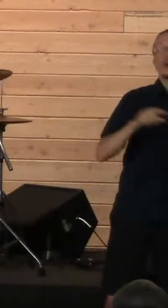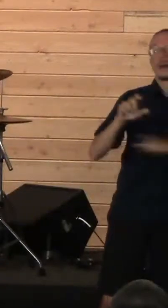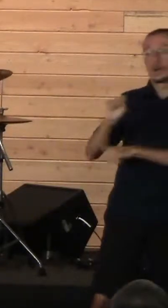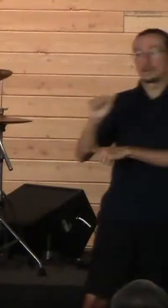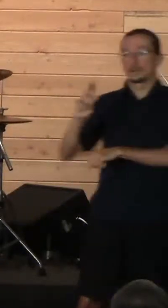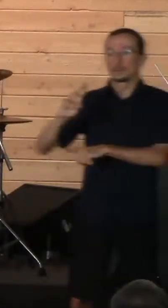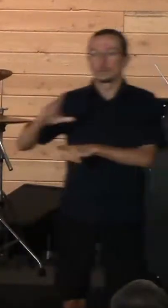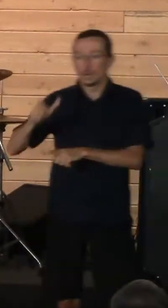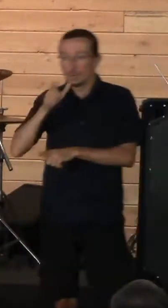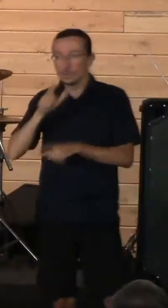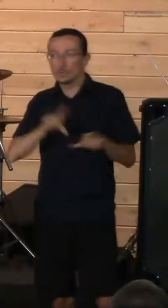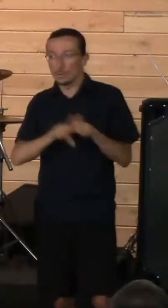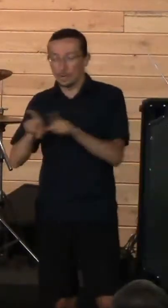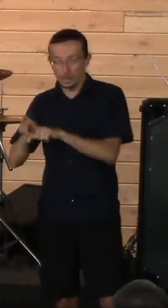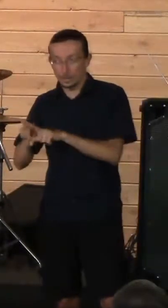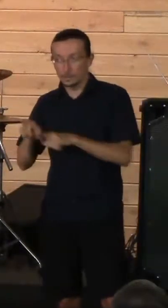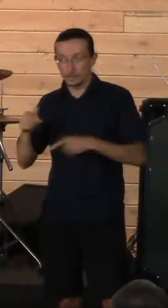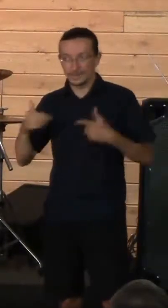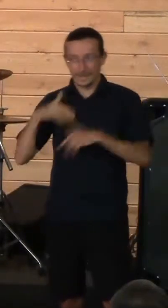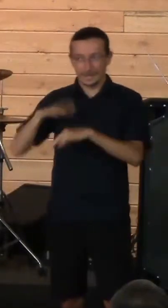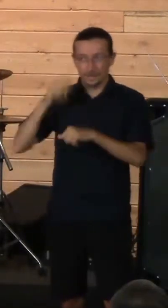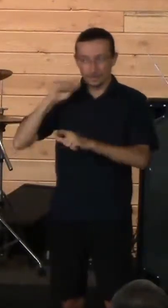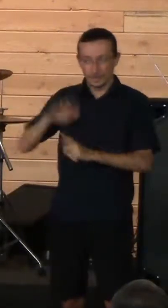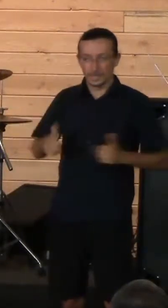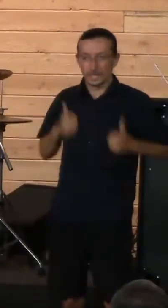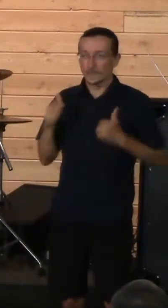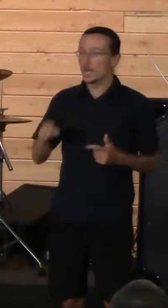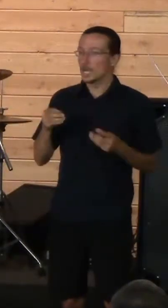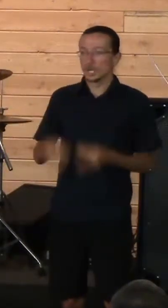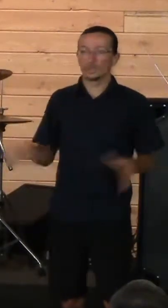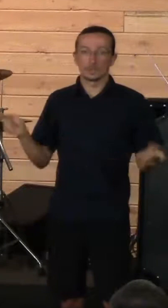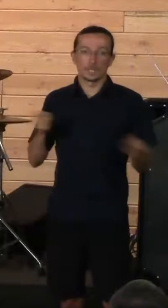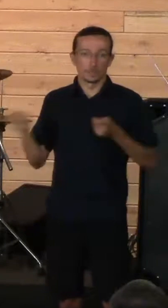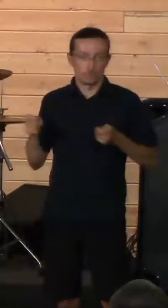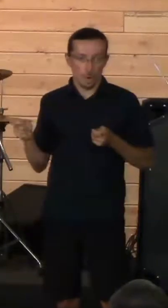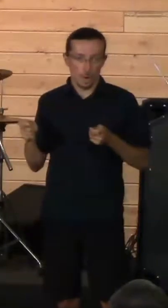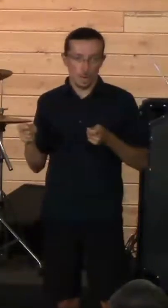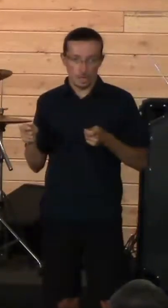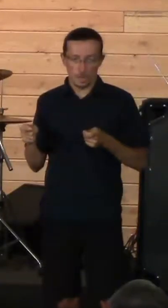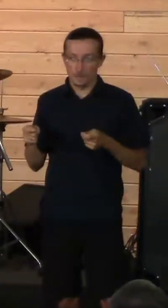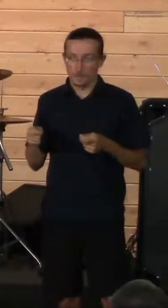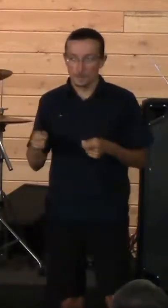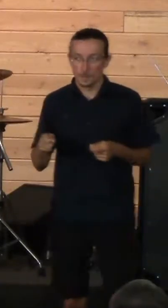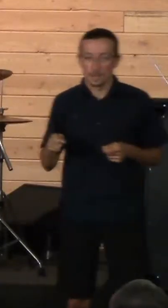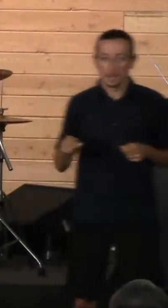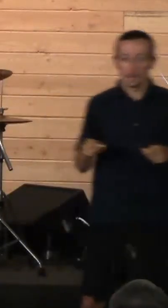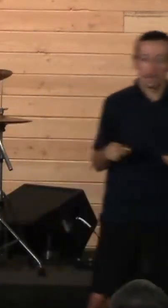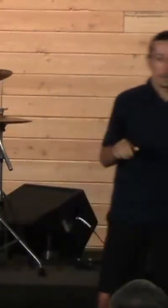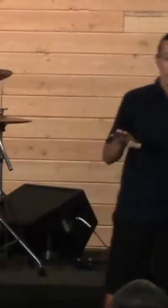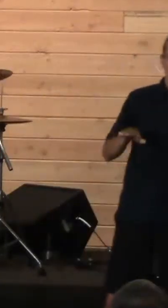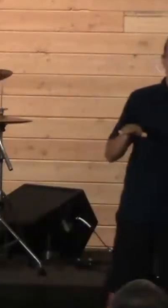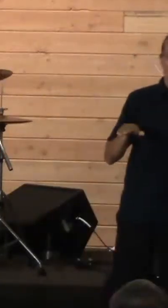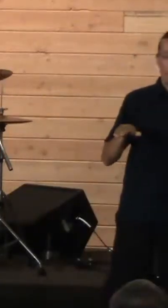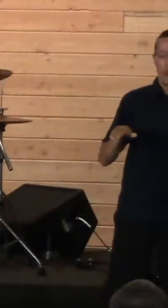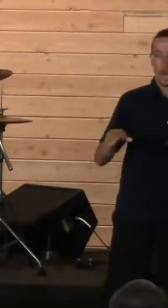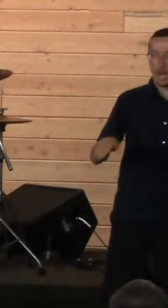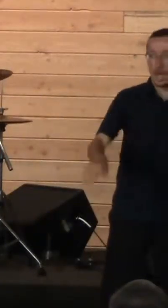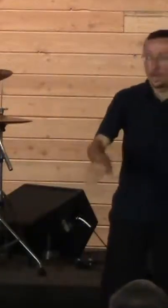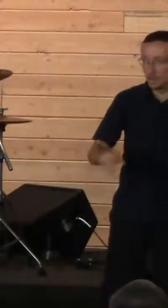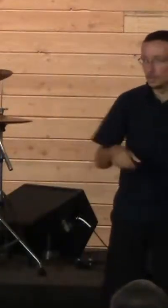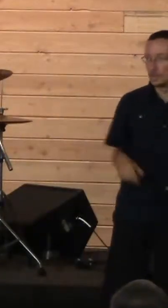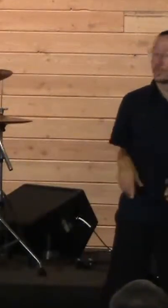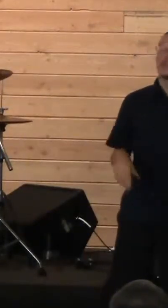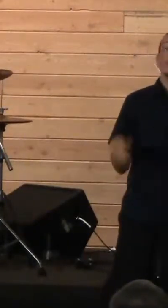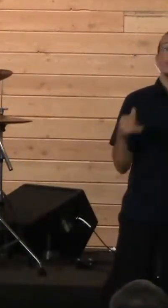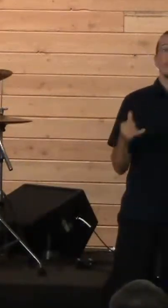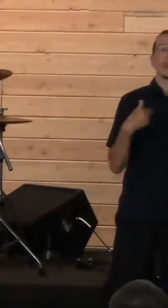life, is spiraling out of control, and today we're ending the series, and